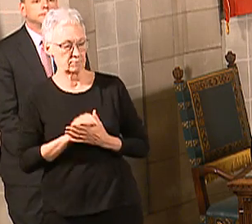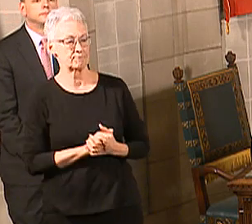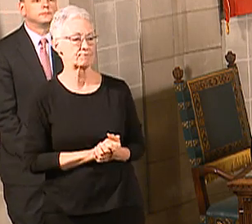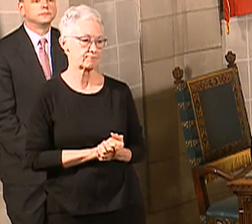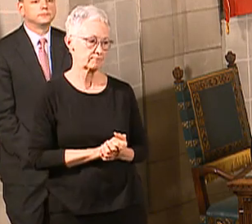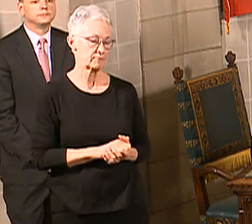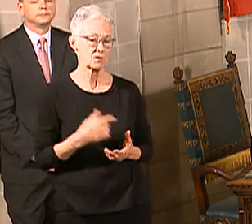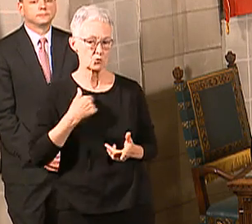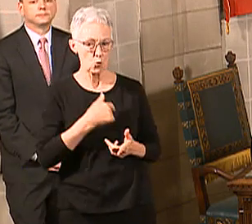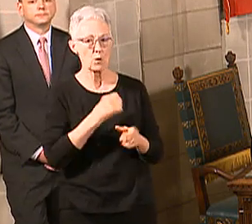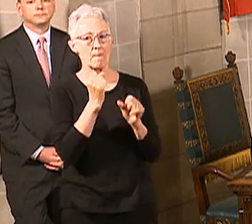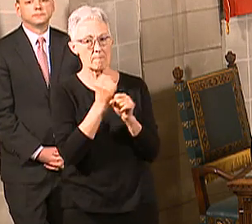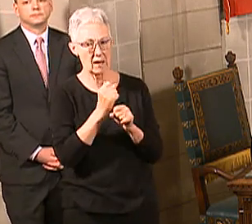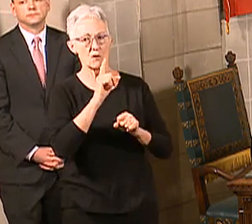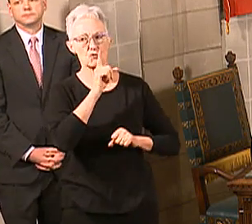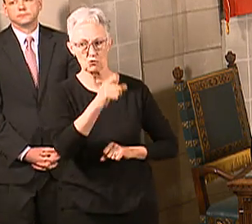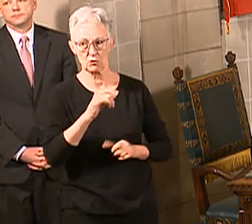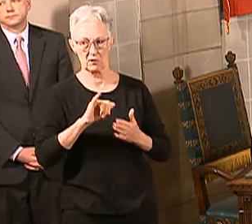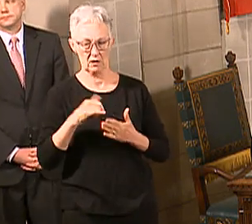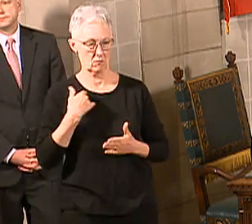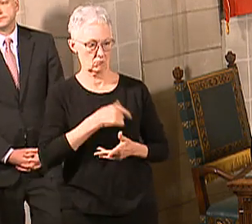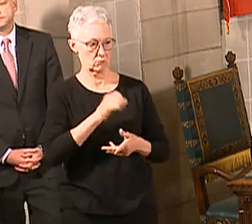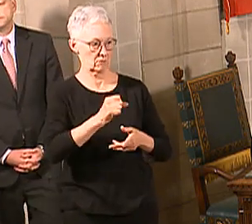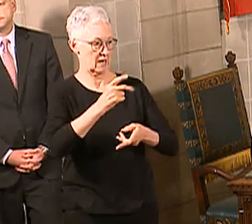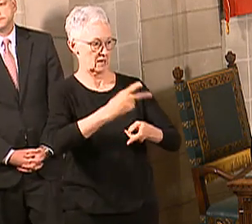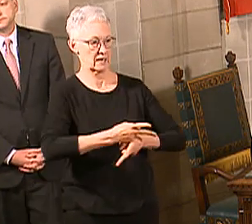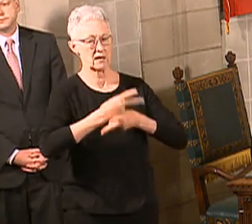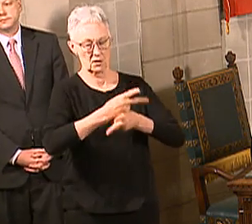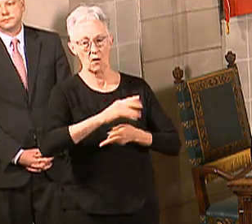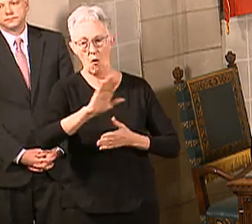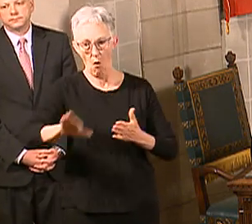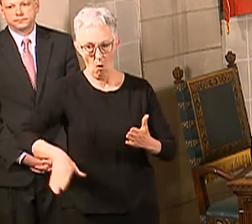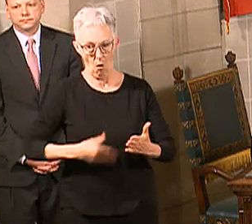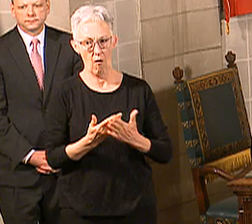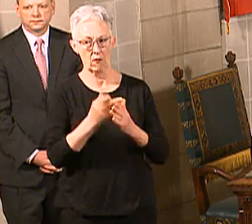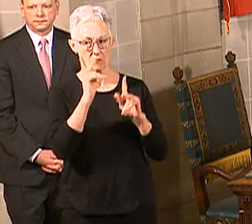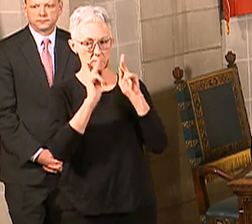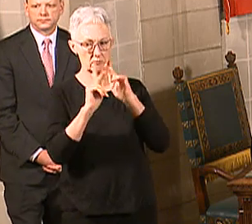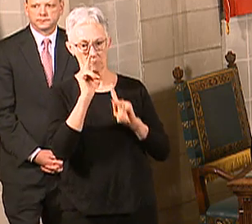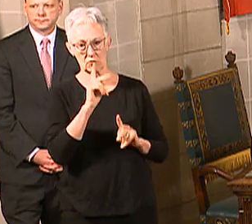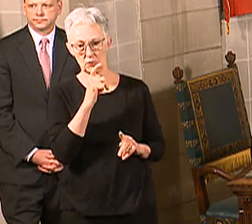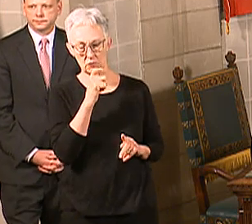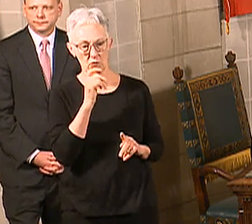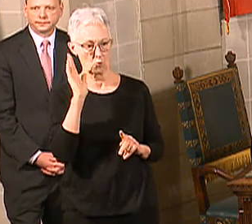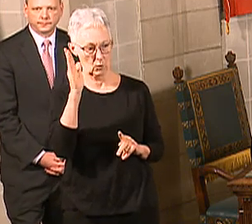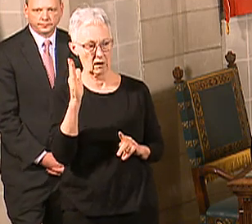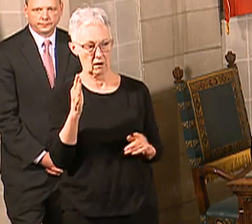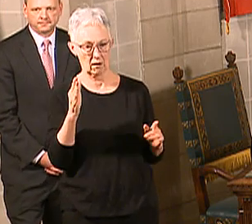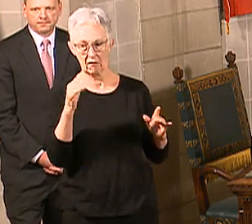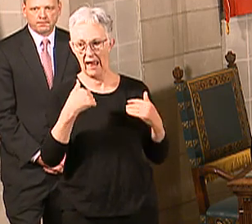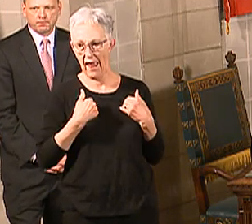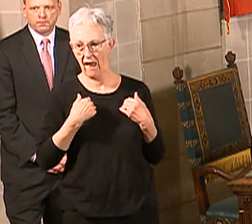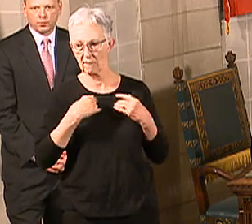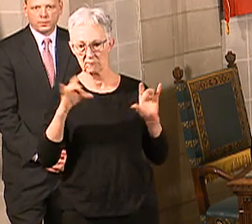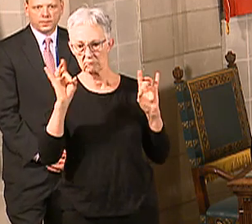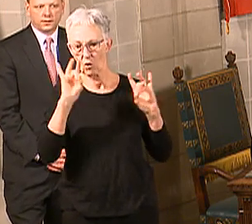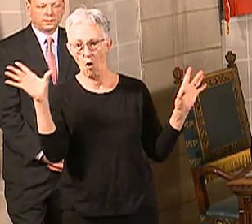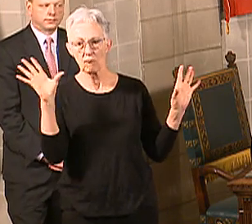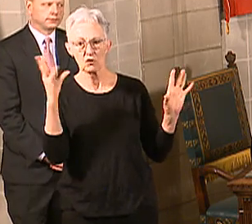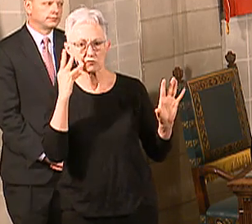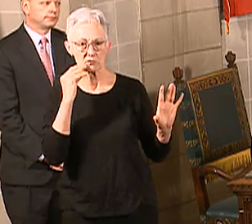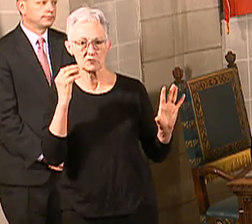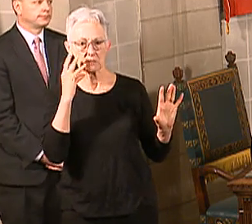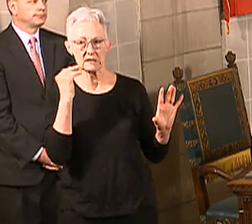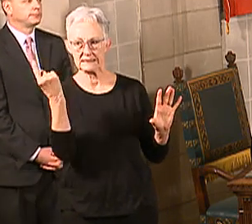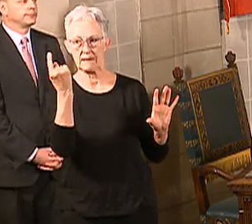sure we have the ability to take care of people who are going to be severely impacted by the coronavirus and that we can take care of them in our health care facilities. So this